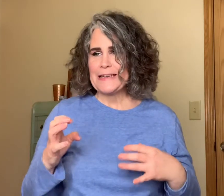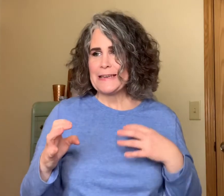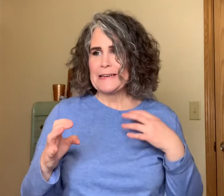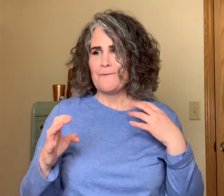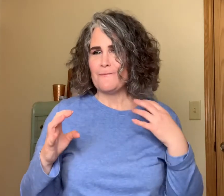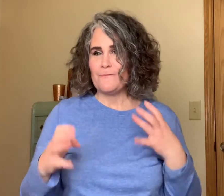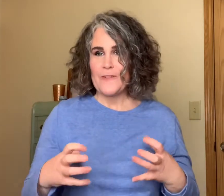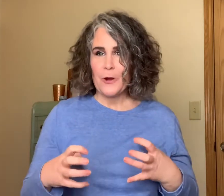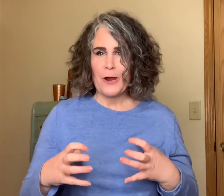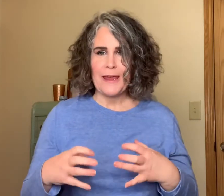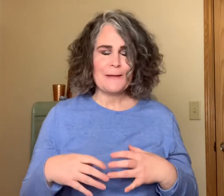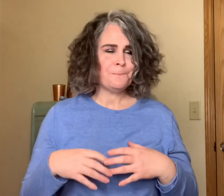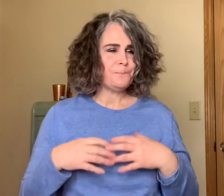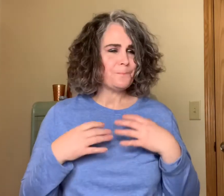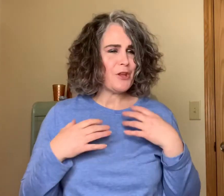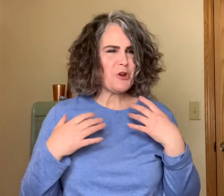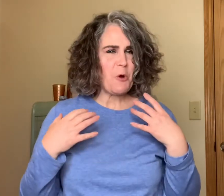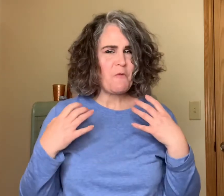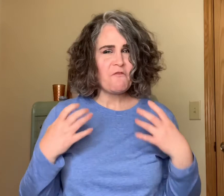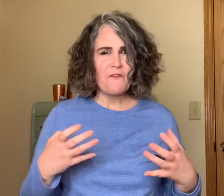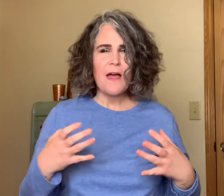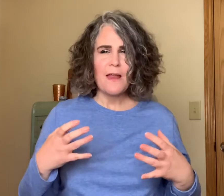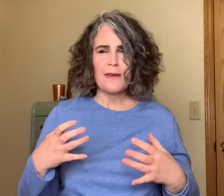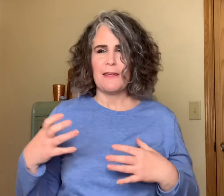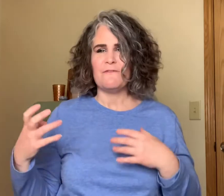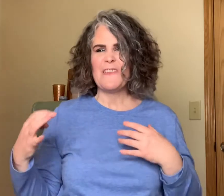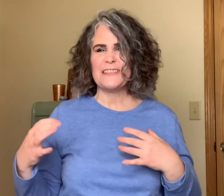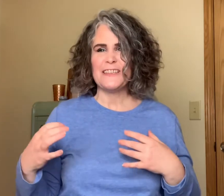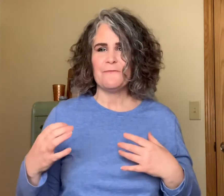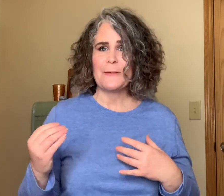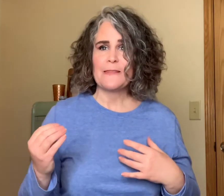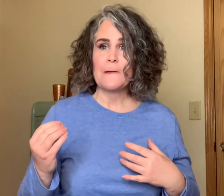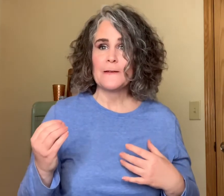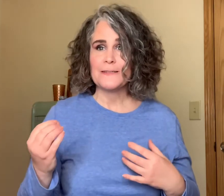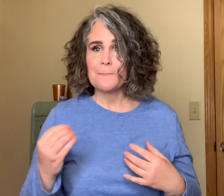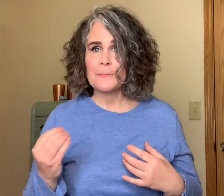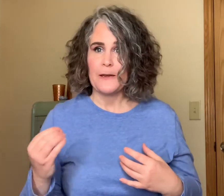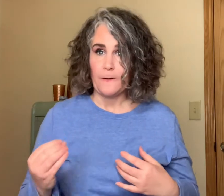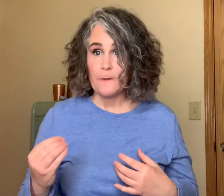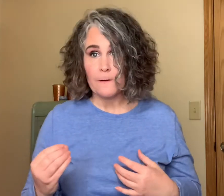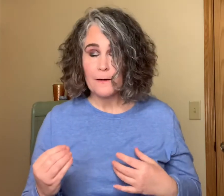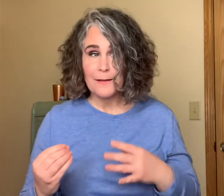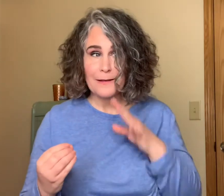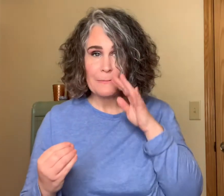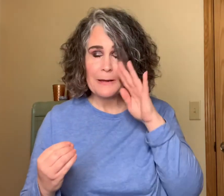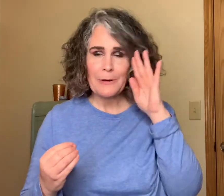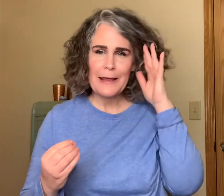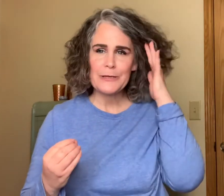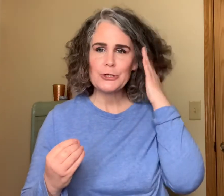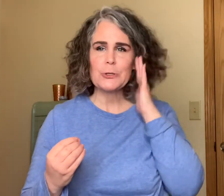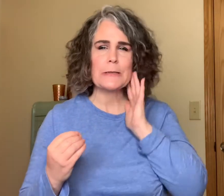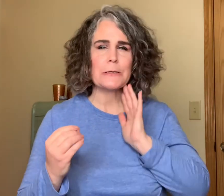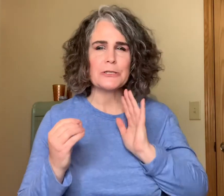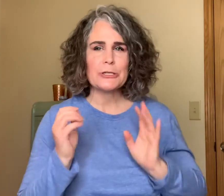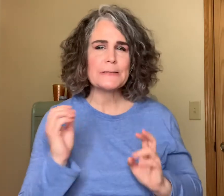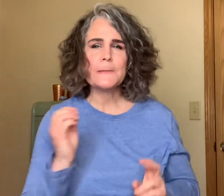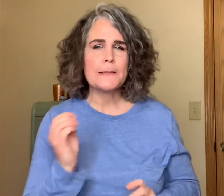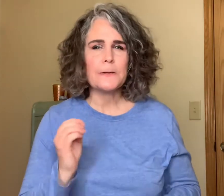it very you know fun and festive but there is something dark about Angel there's just a little